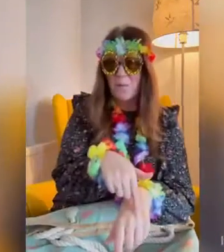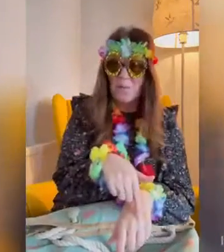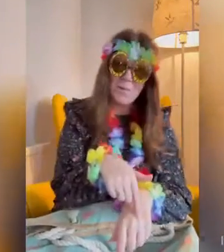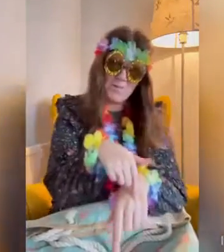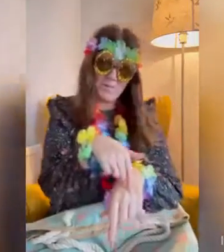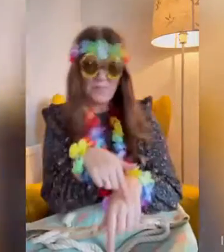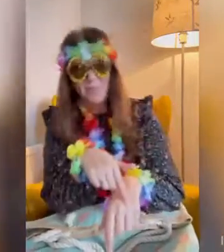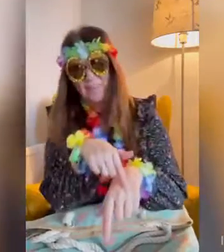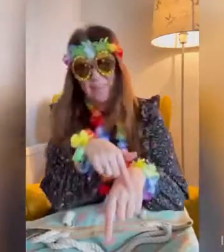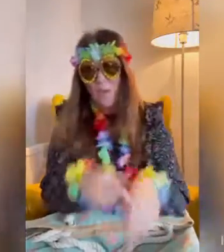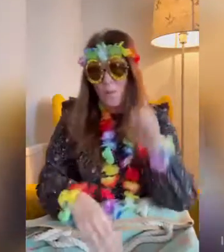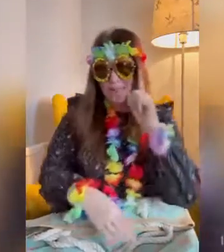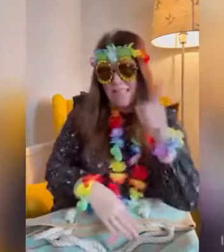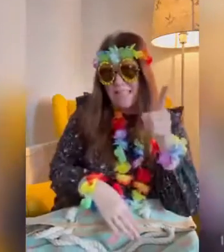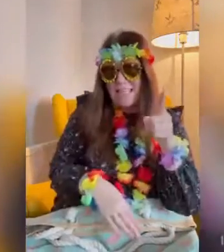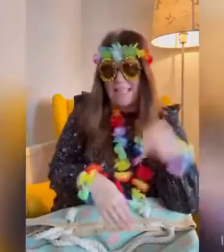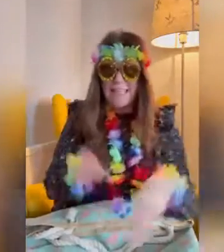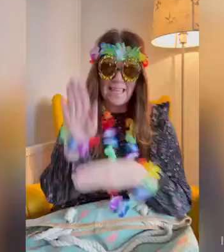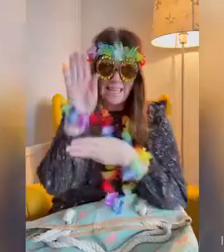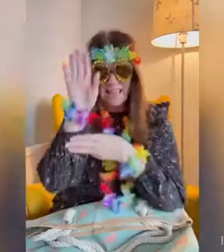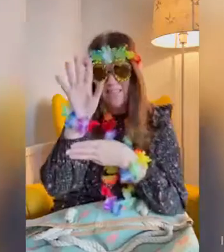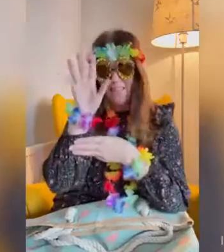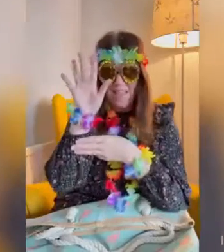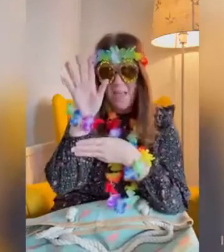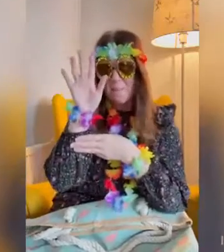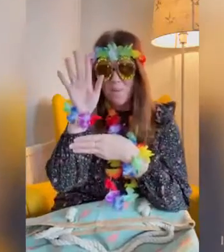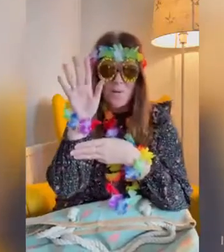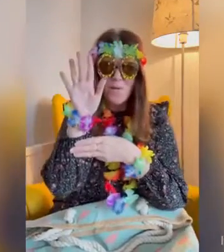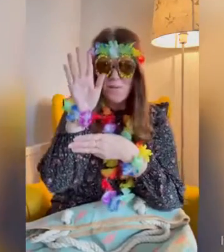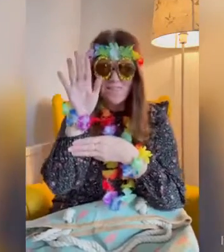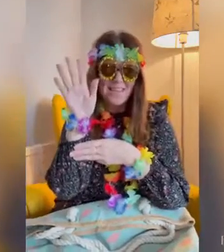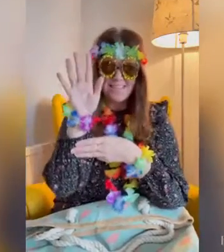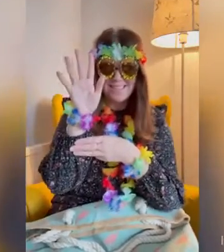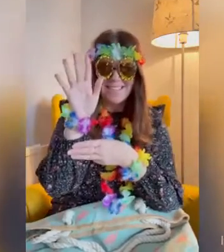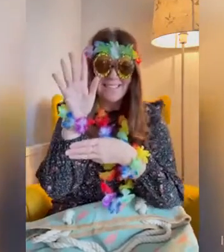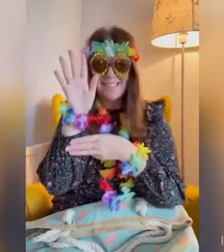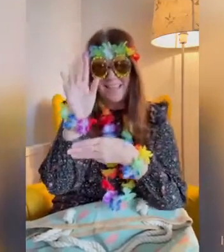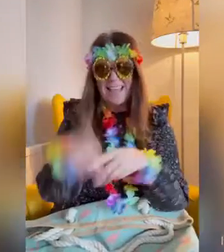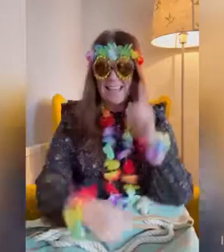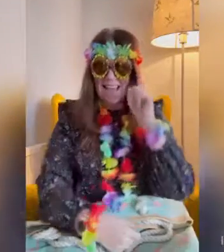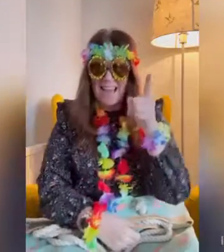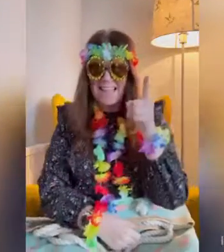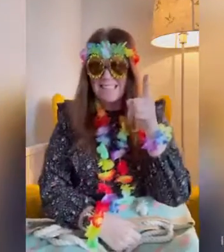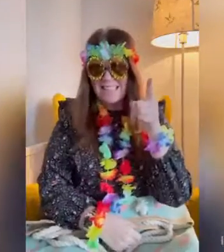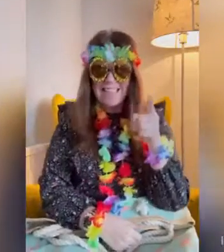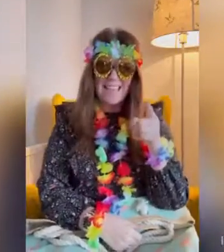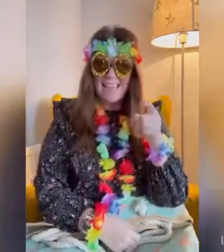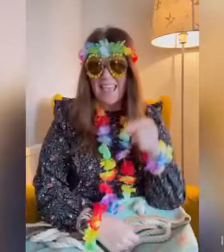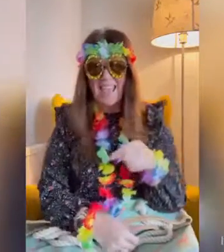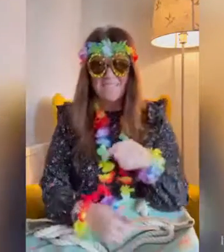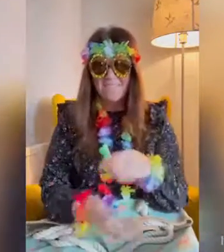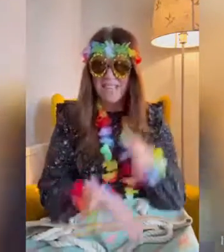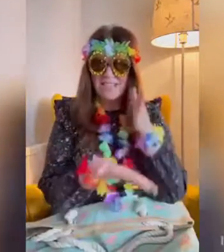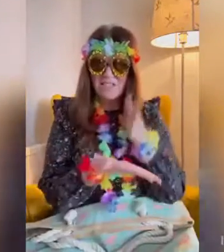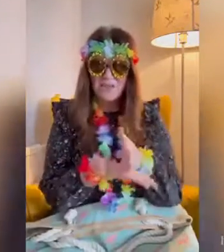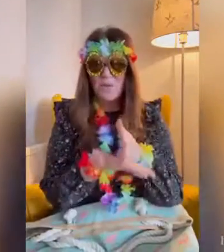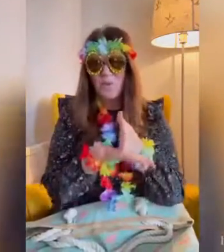We've seen it and the movie is. Now let's see if it's true.